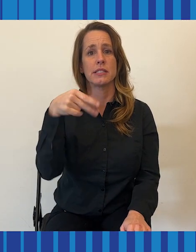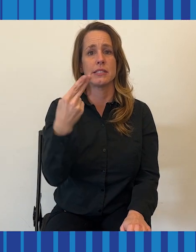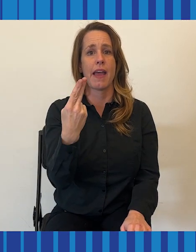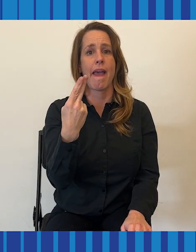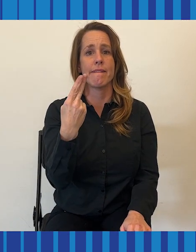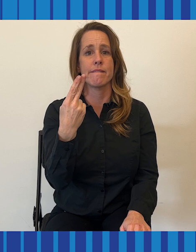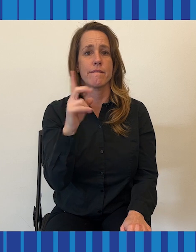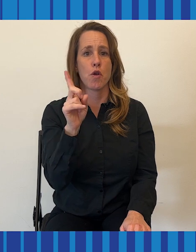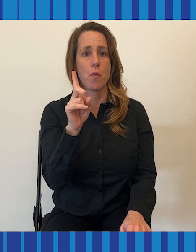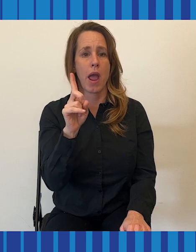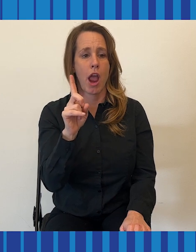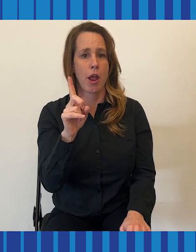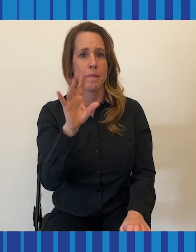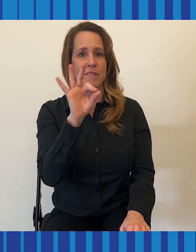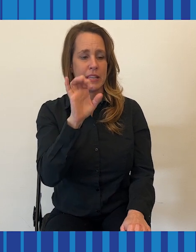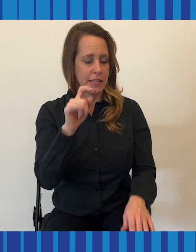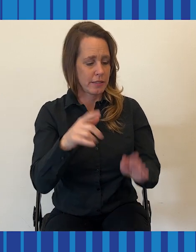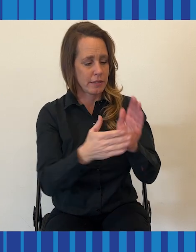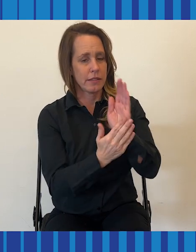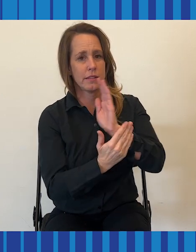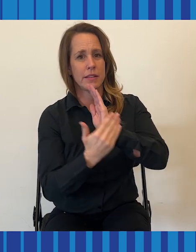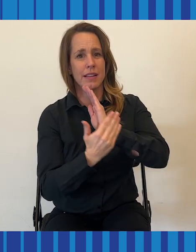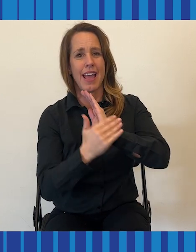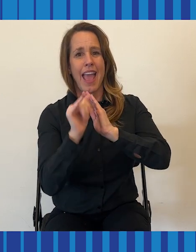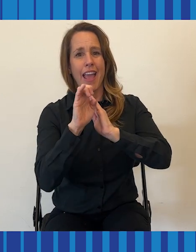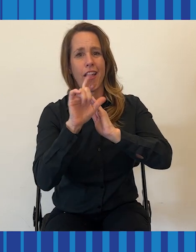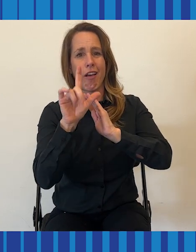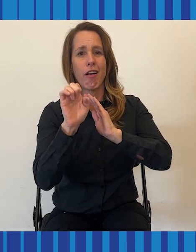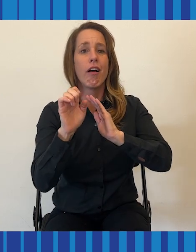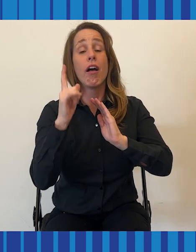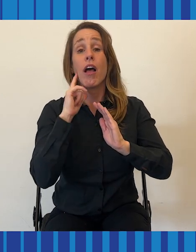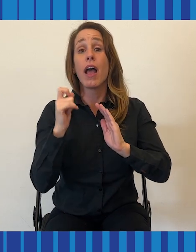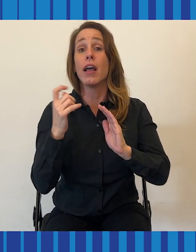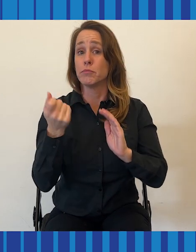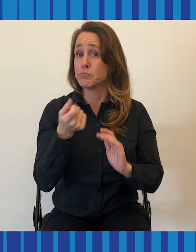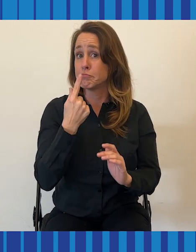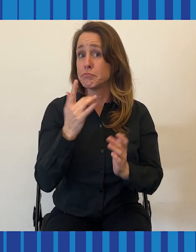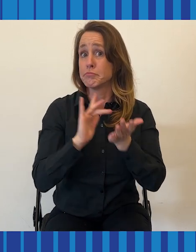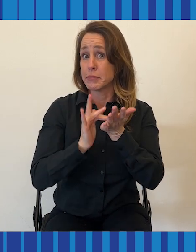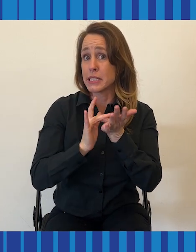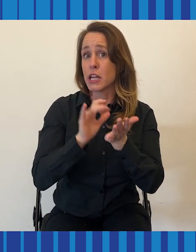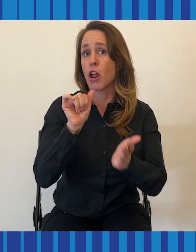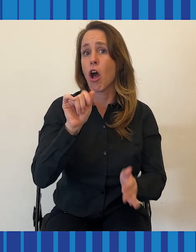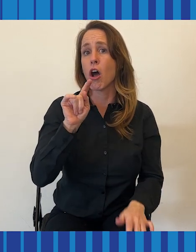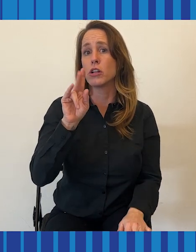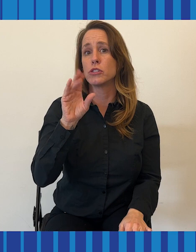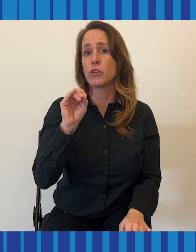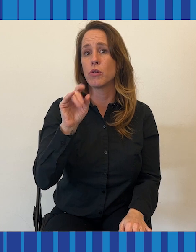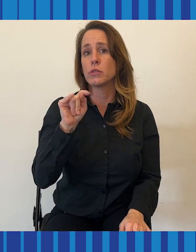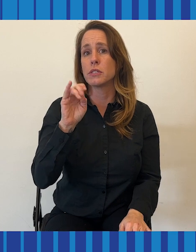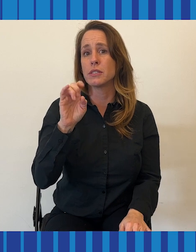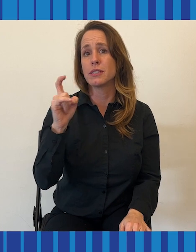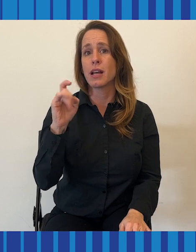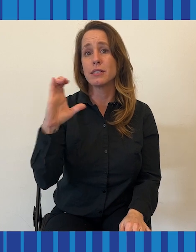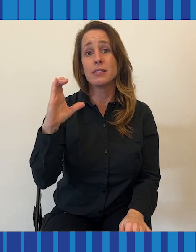in my ankle, but we didn't know what it was at the time, and so we ended up having an autotoxic drug to clean it out.